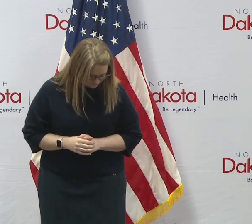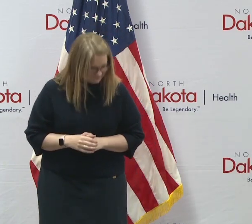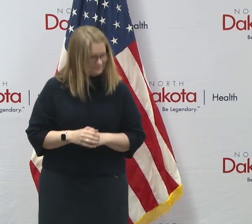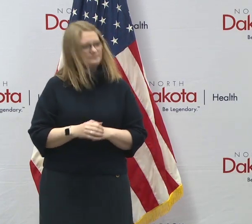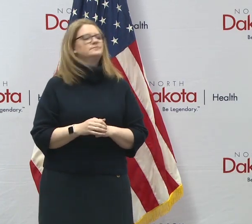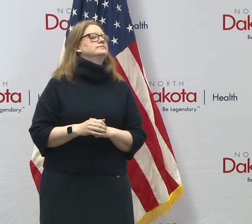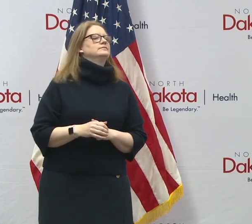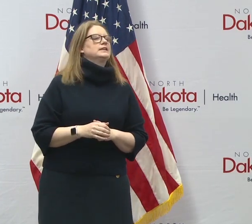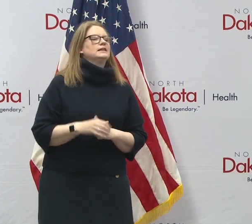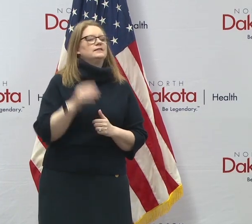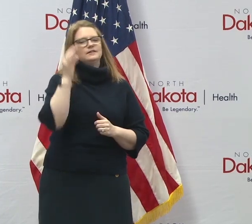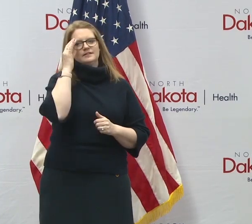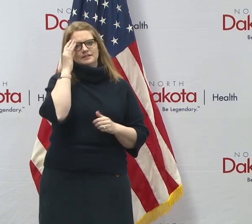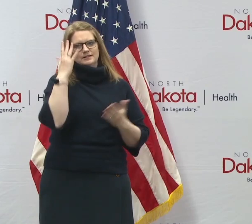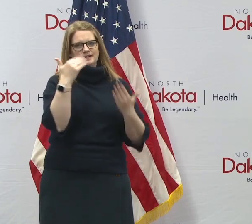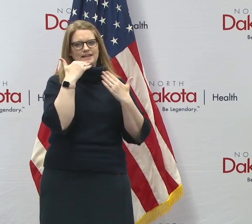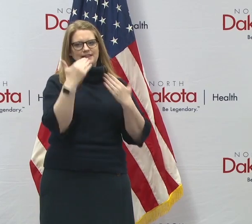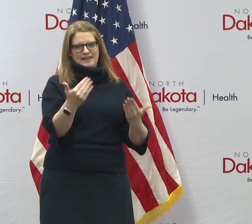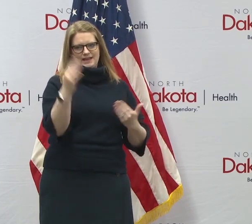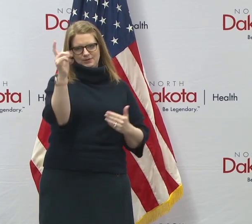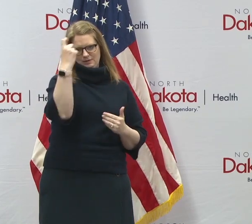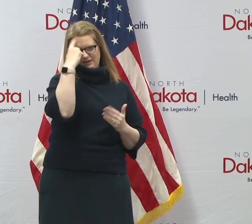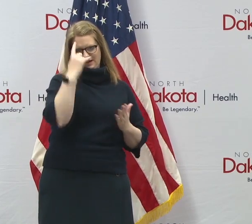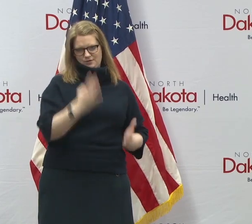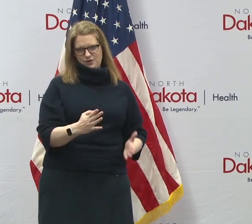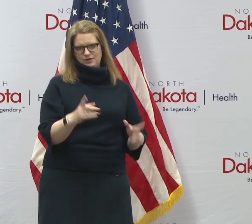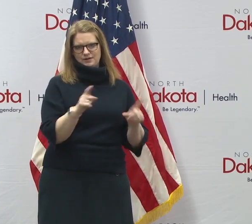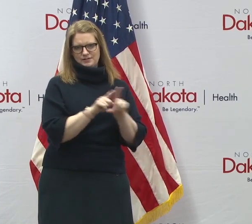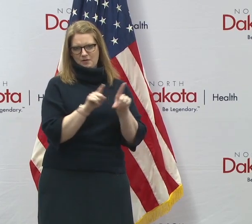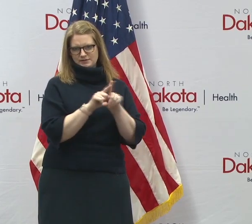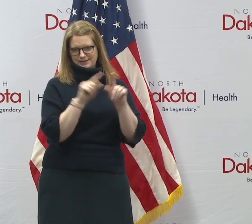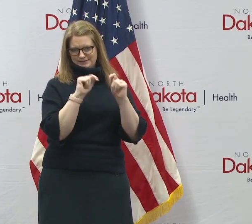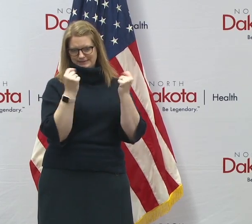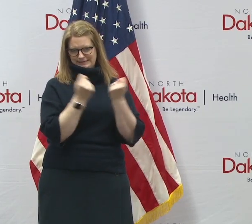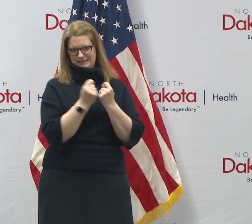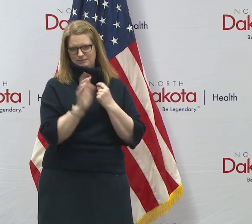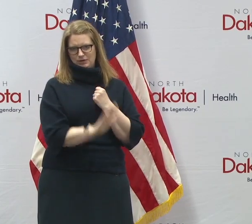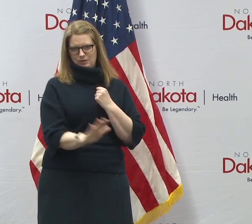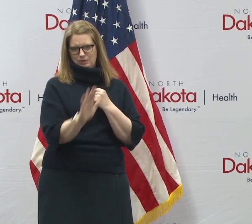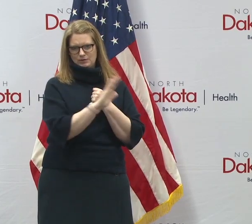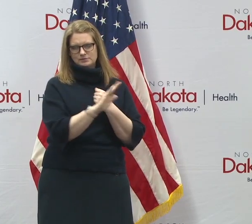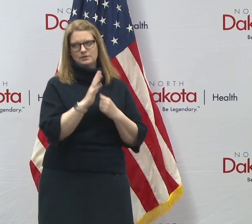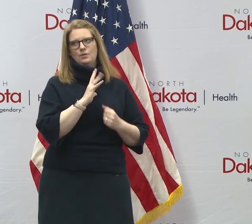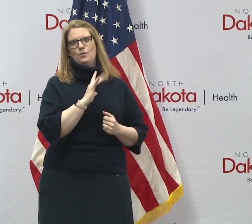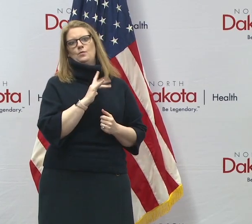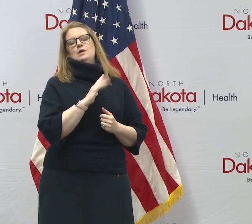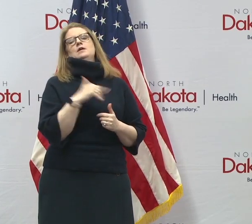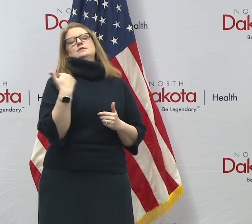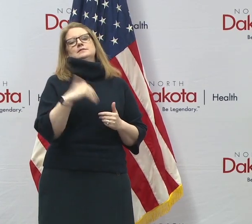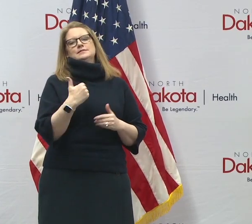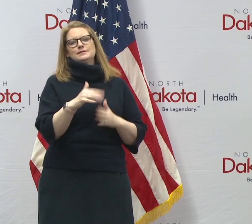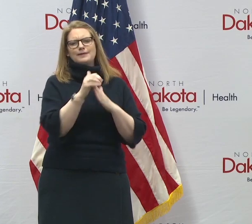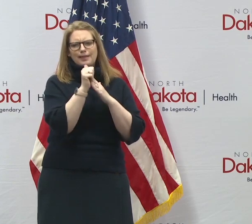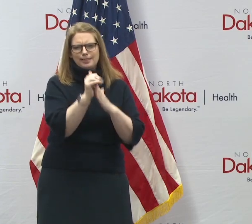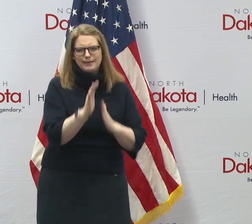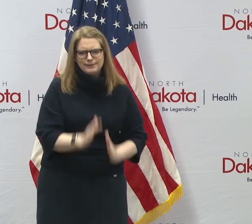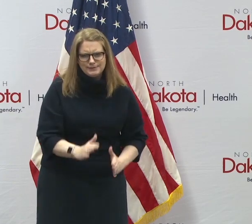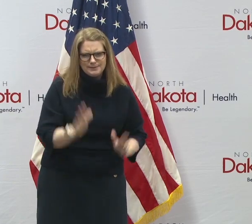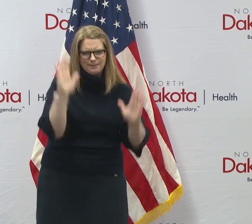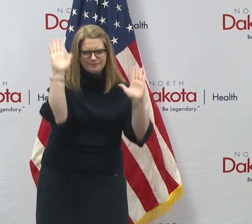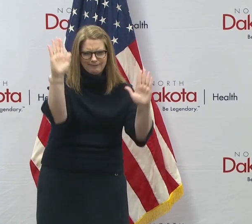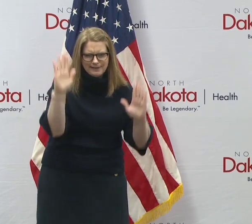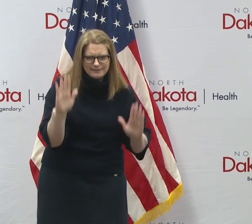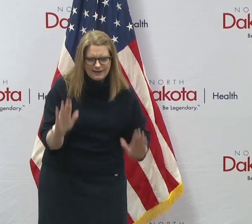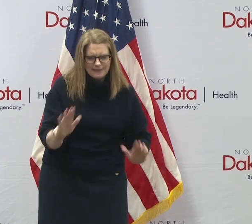Um, well, thank you, governor. And thank you to your team for your unprecedented leadership during this time